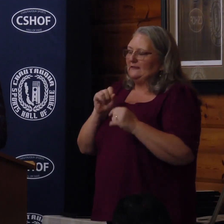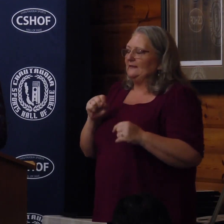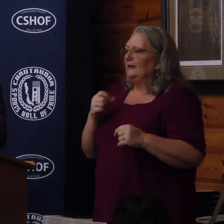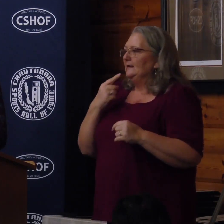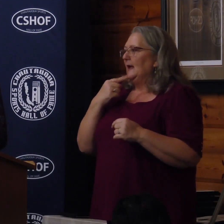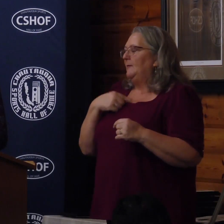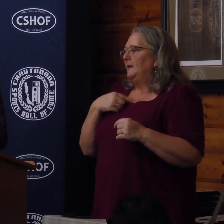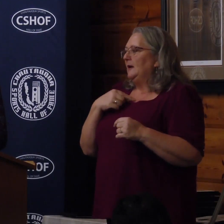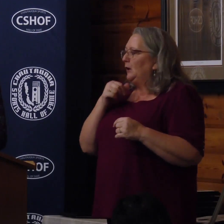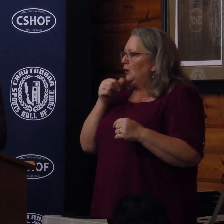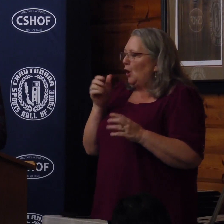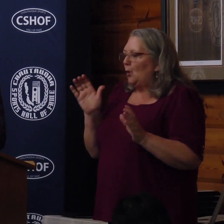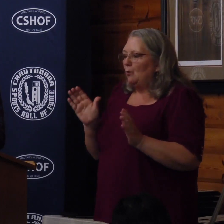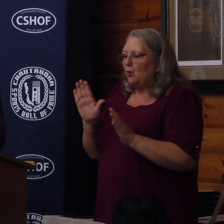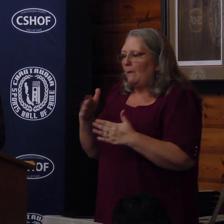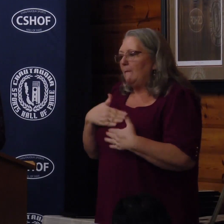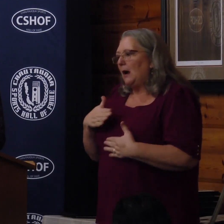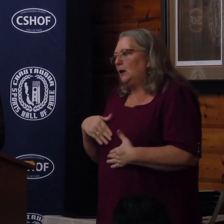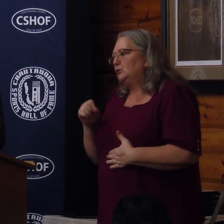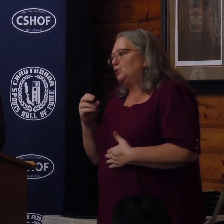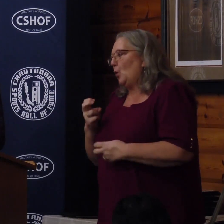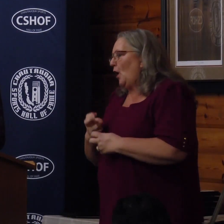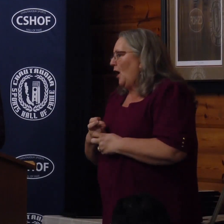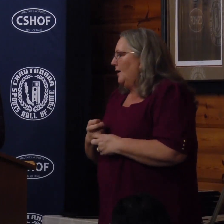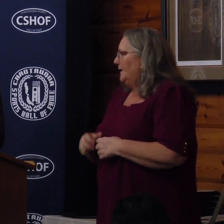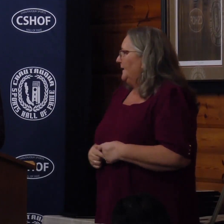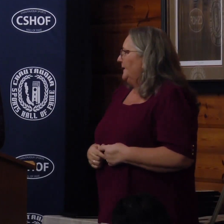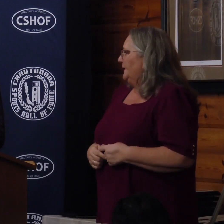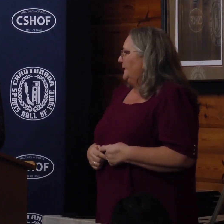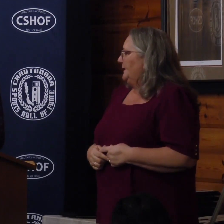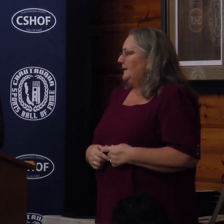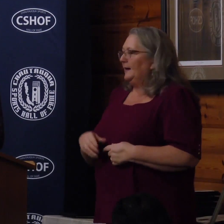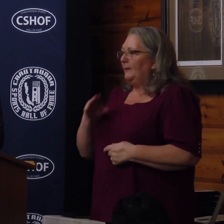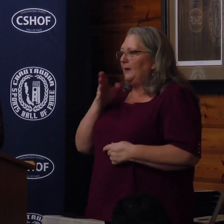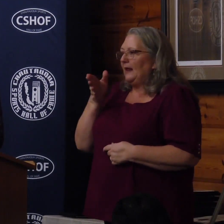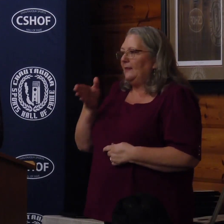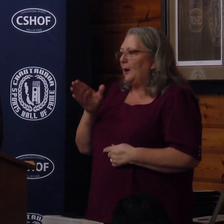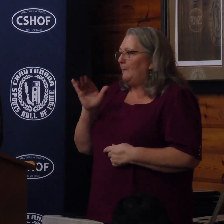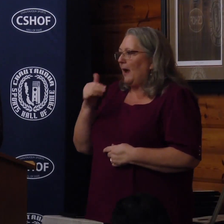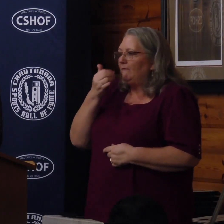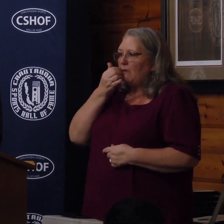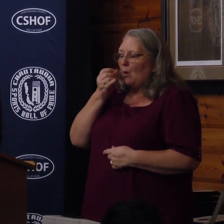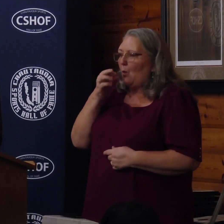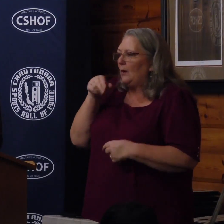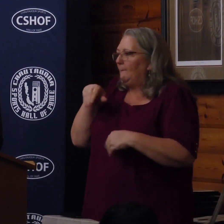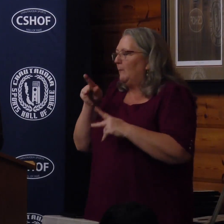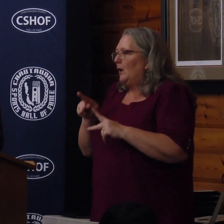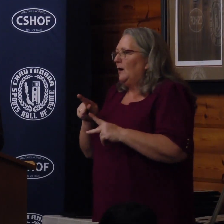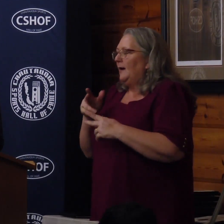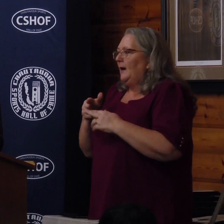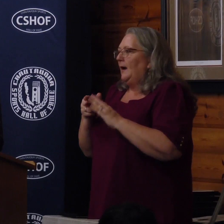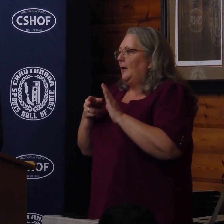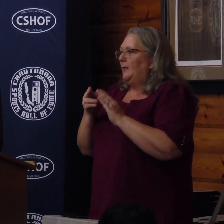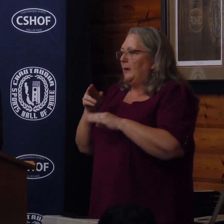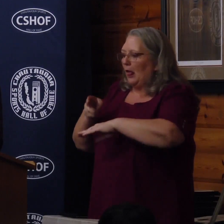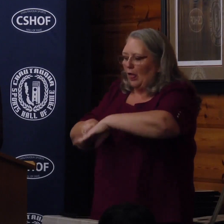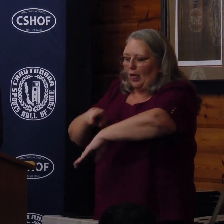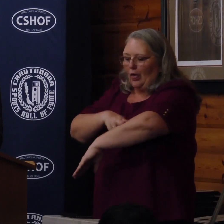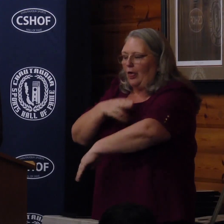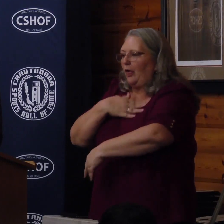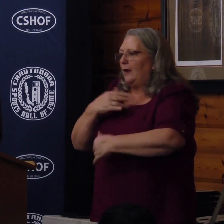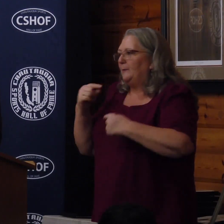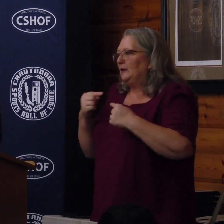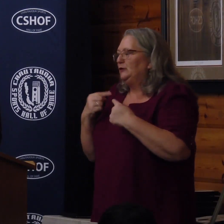telling me not to push my body so hard, being there by phone or in person to help patch my injuries, surgeries,